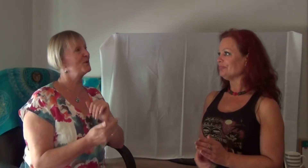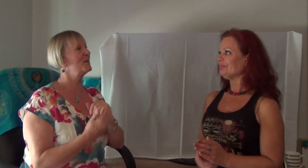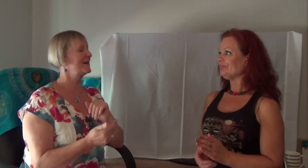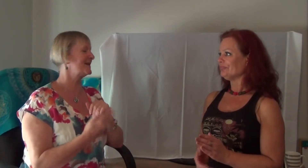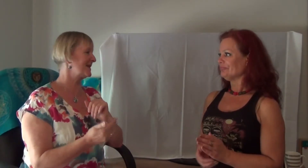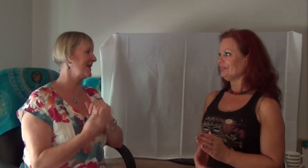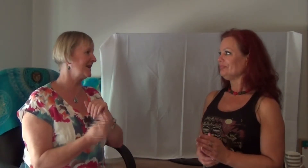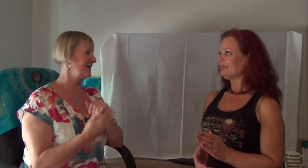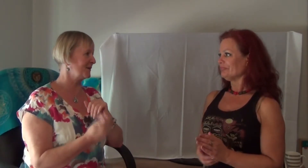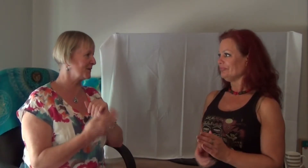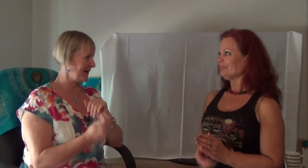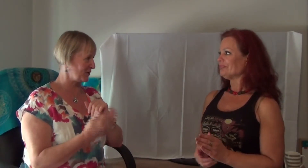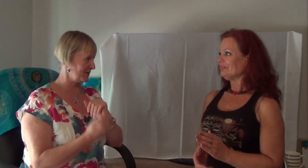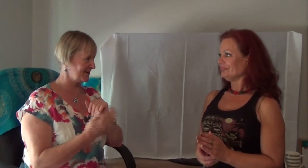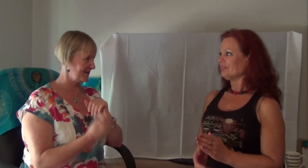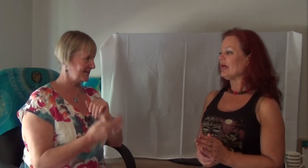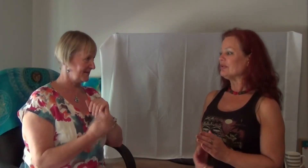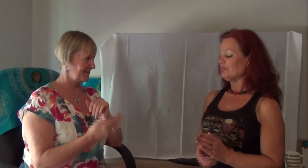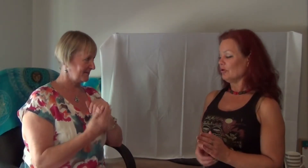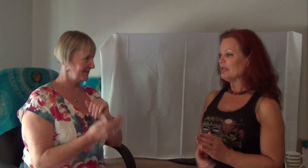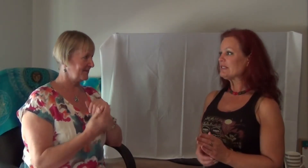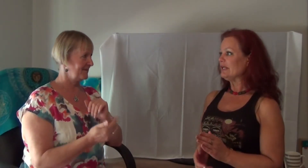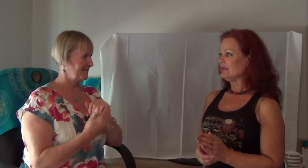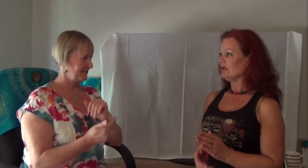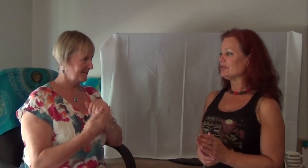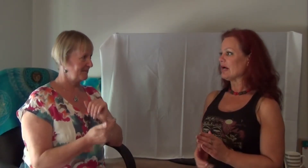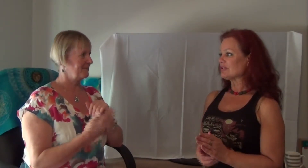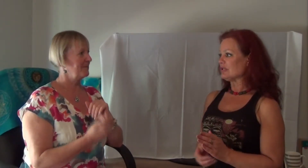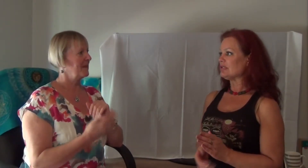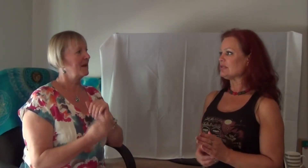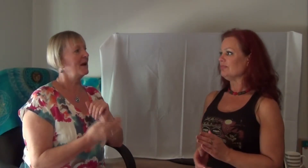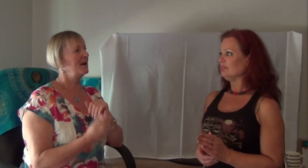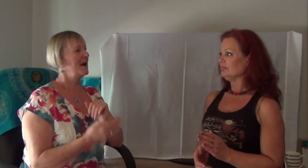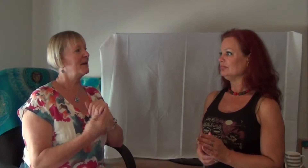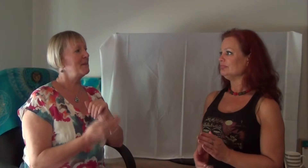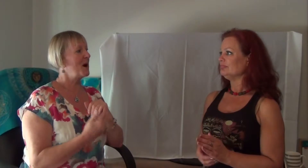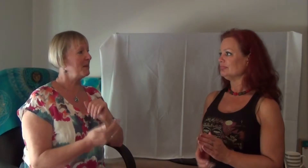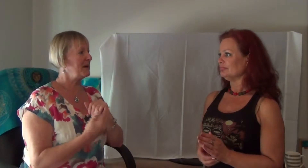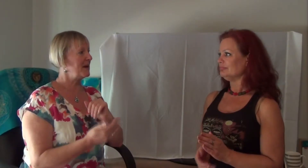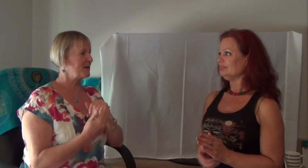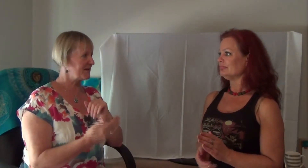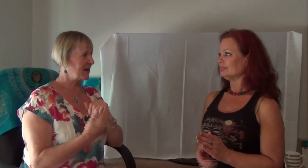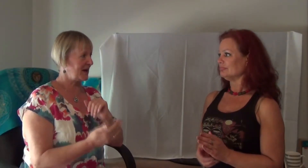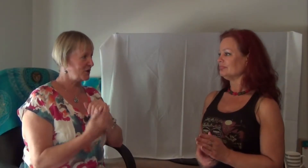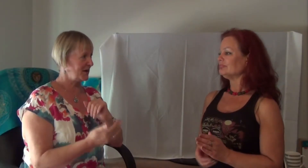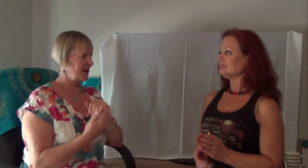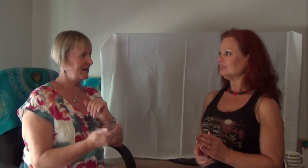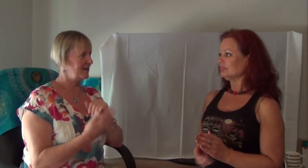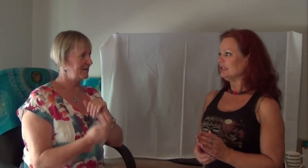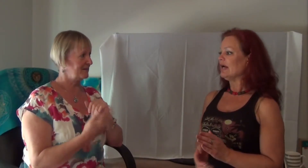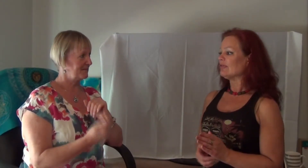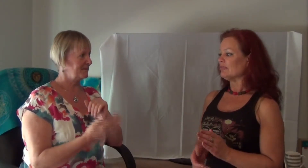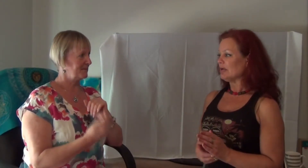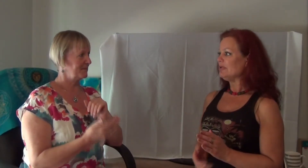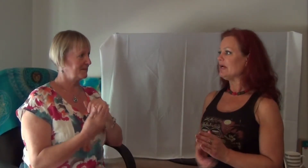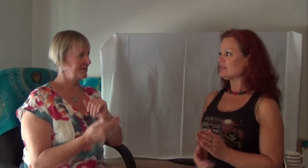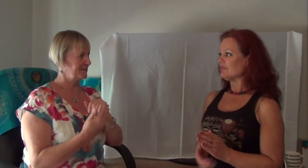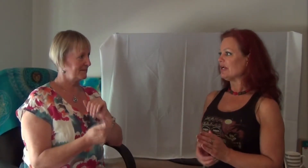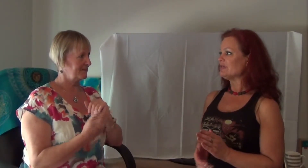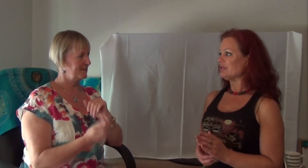pull my skin in all directions. I had to pull my skin in all directions. And now there might be calcification there. And now there might be calcification